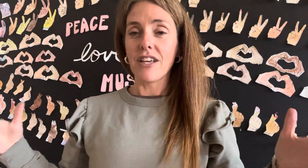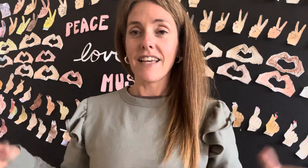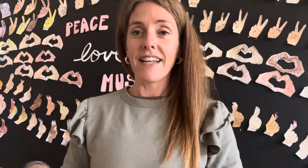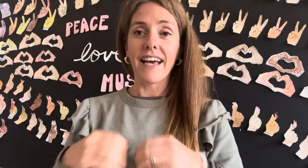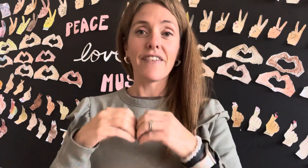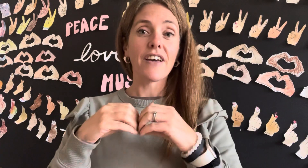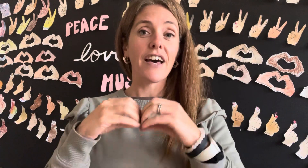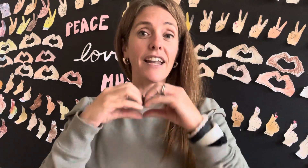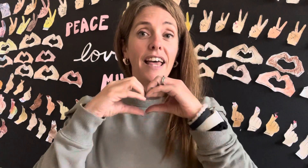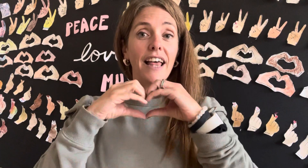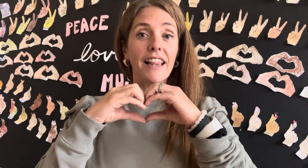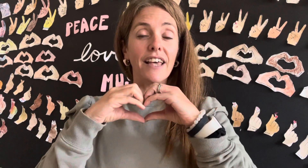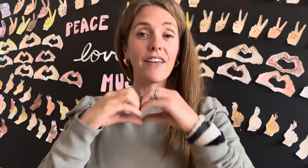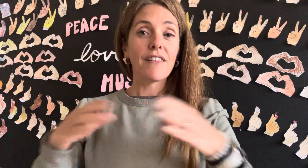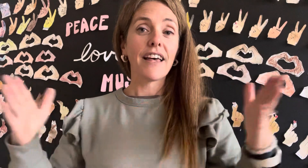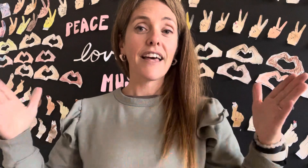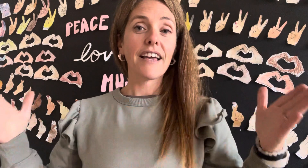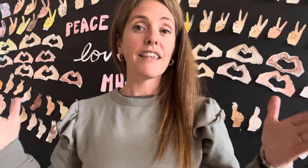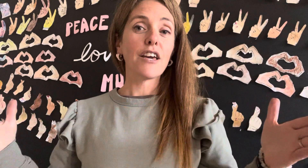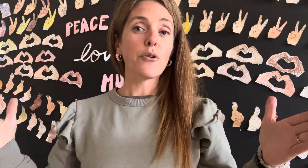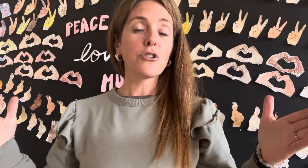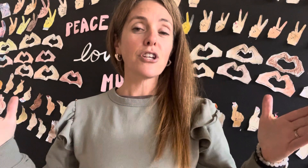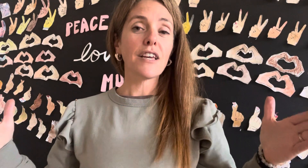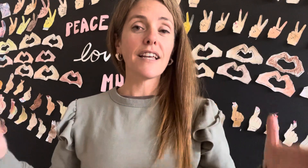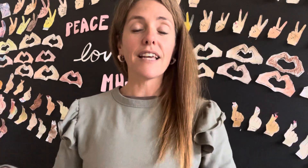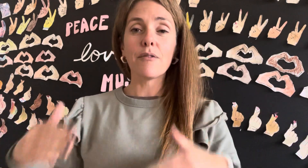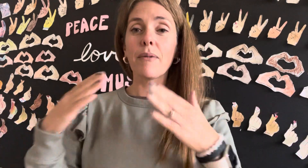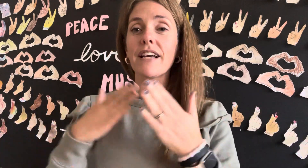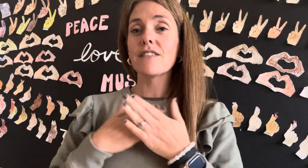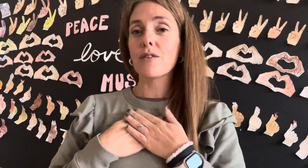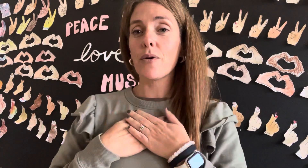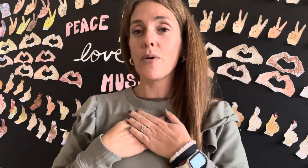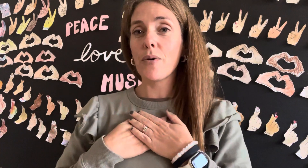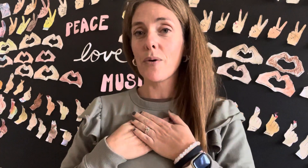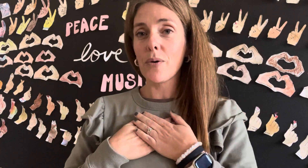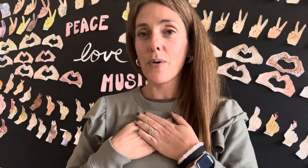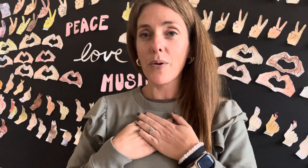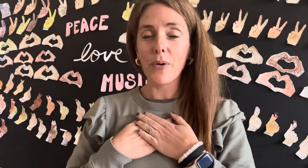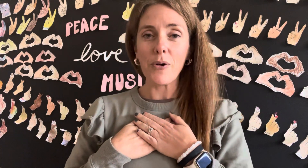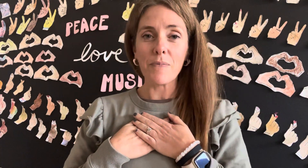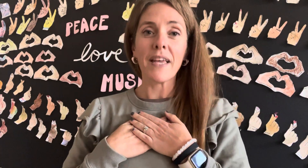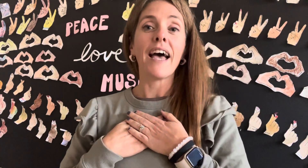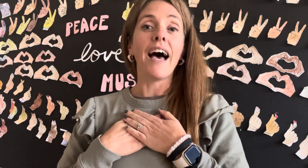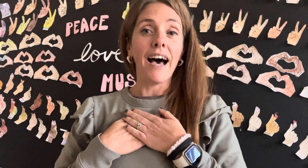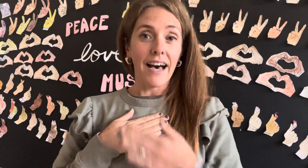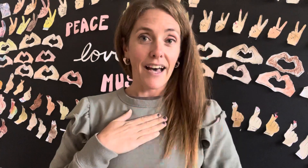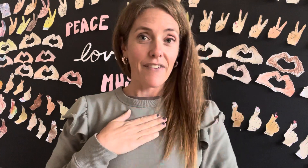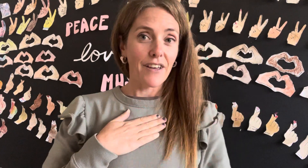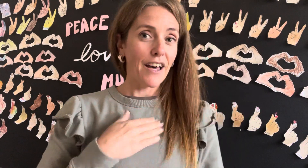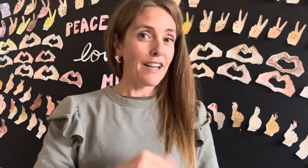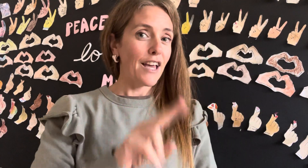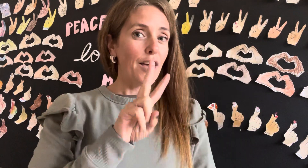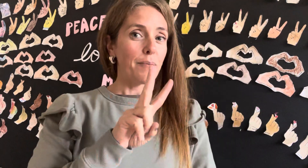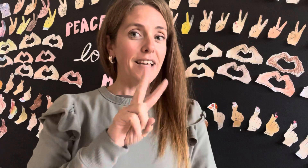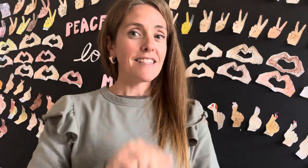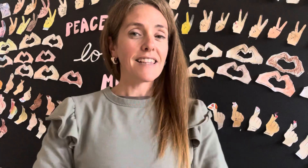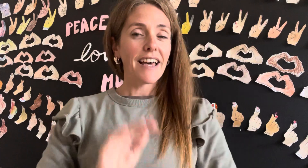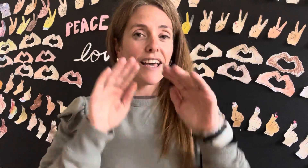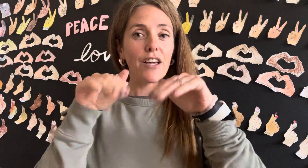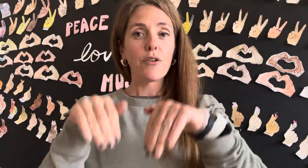I've got love like the ocean in my soul. I've got peace like a